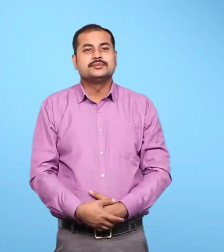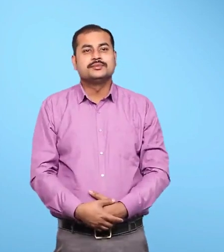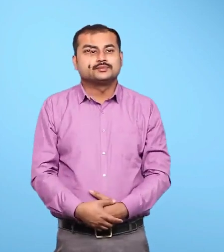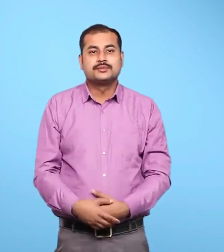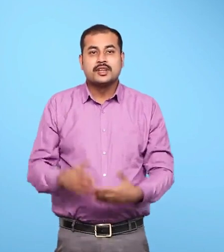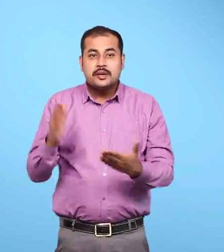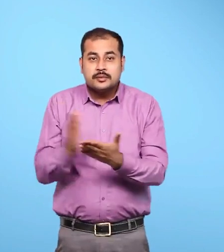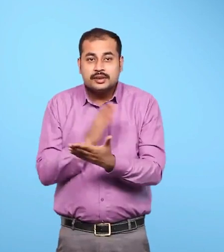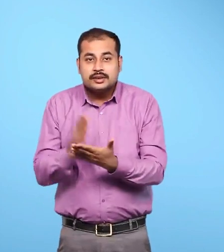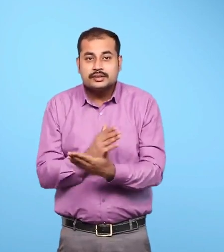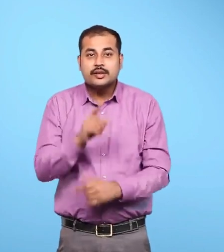Page 146